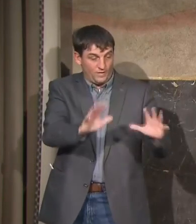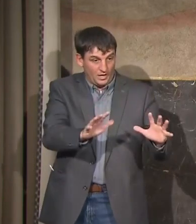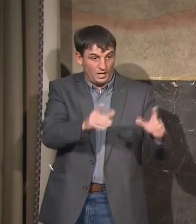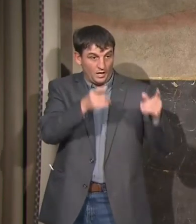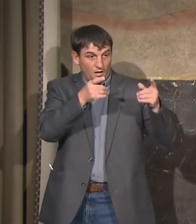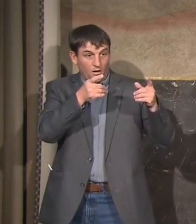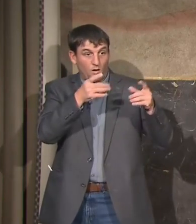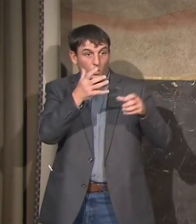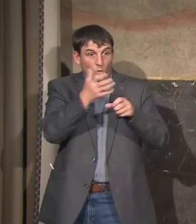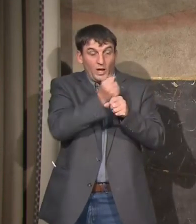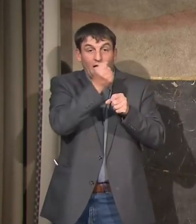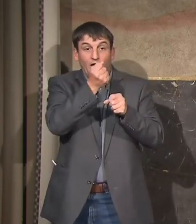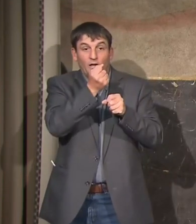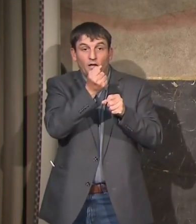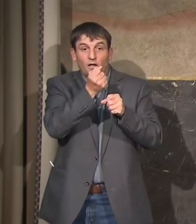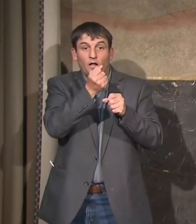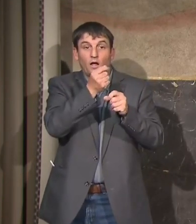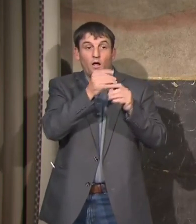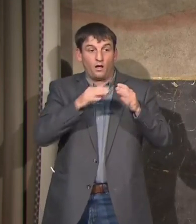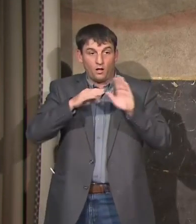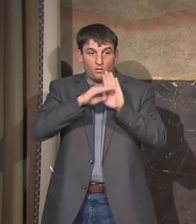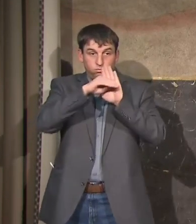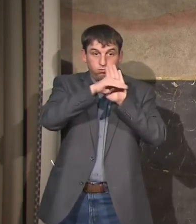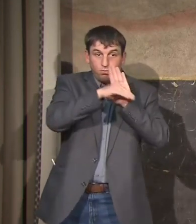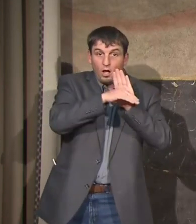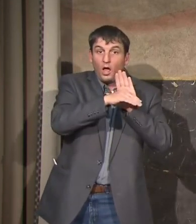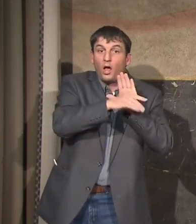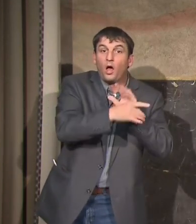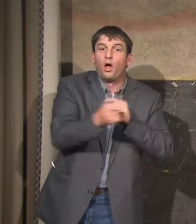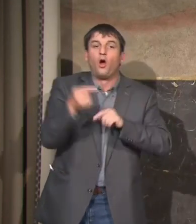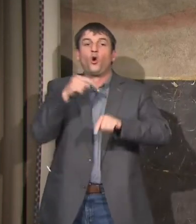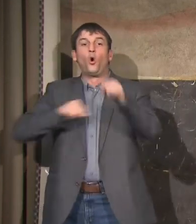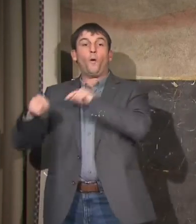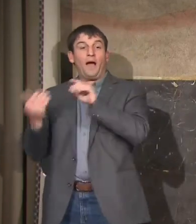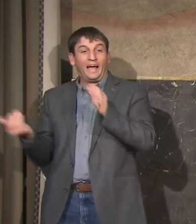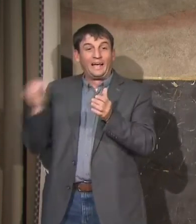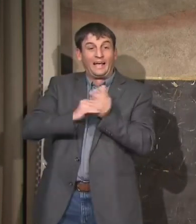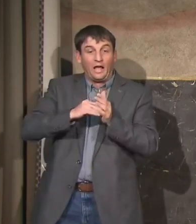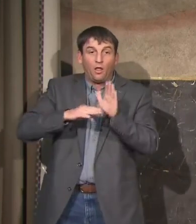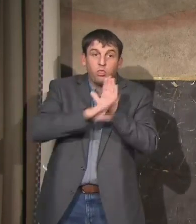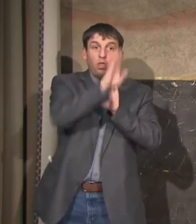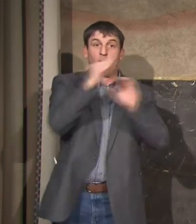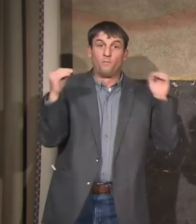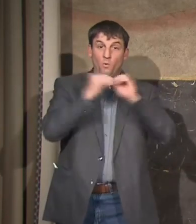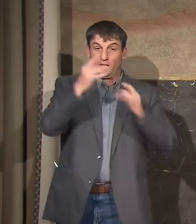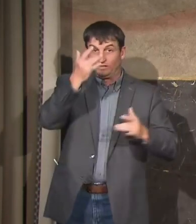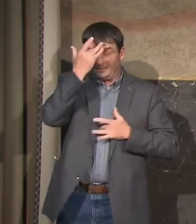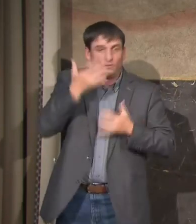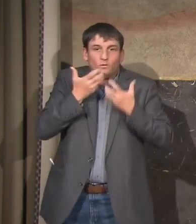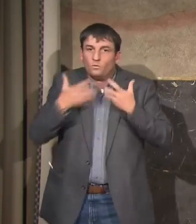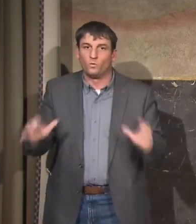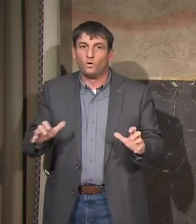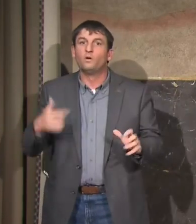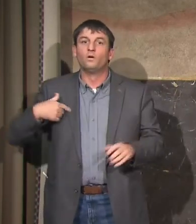same terrain twice and so we don't want to go back to having the kind of case counts and case growth